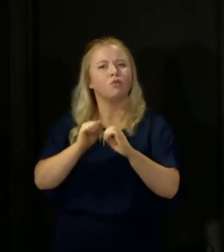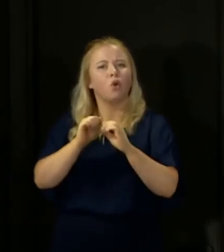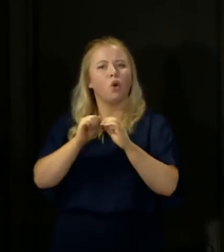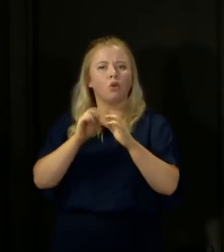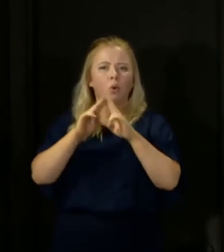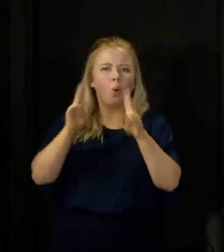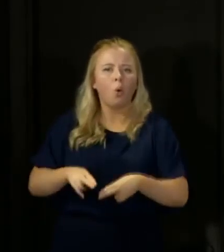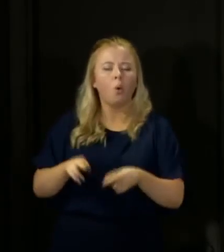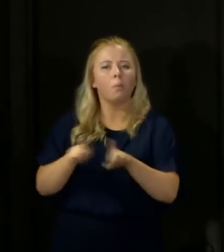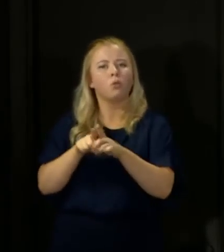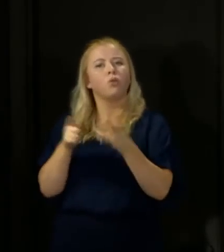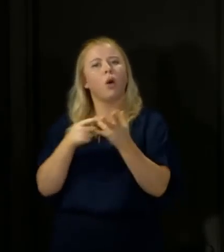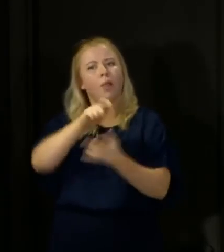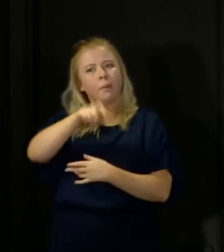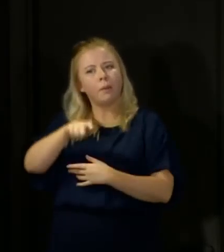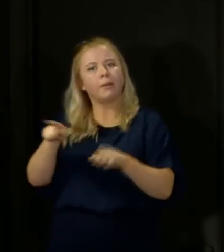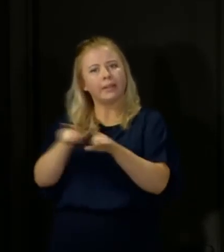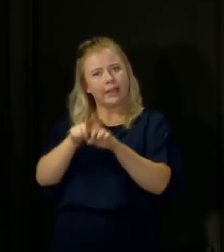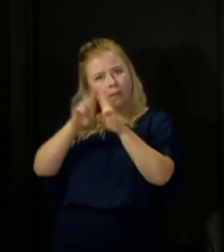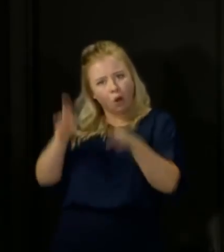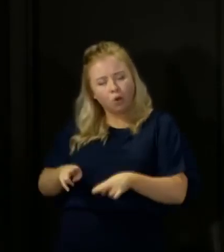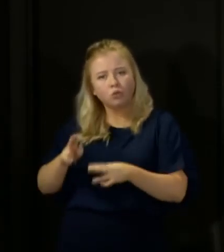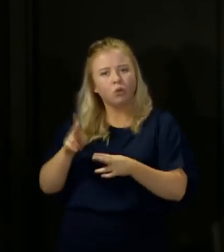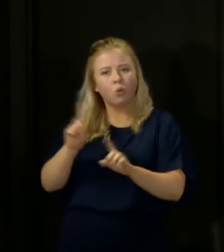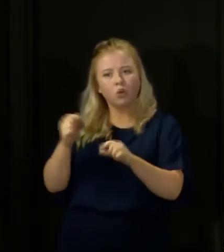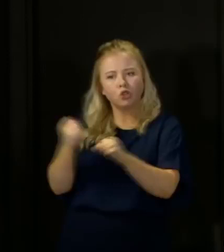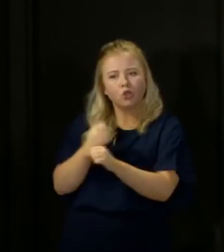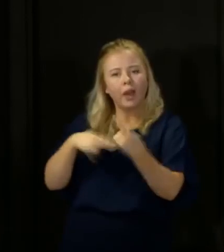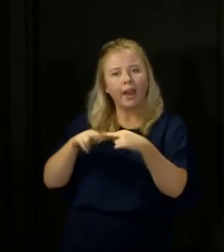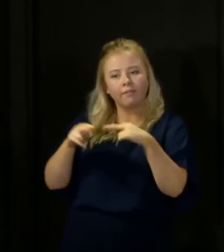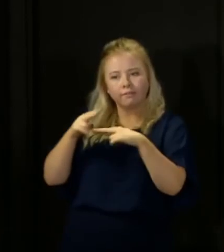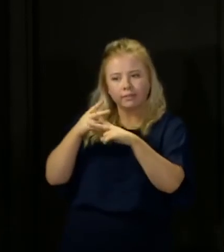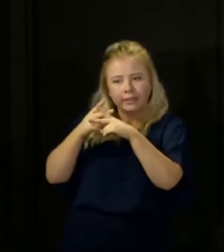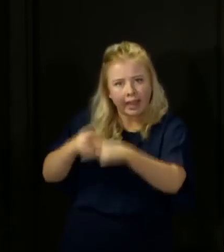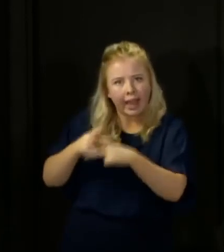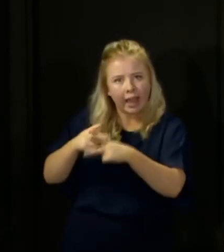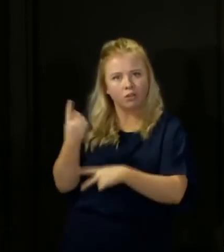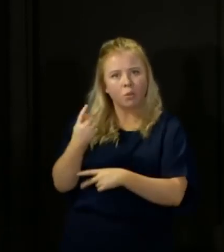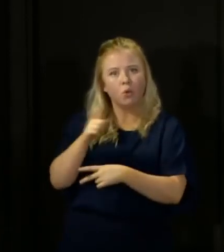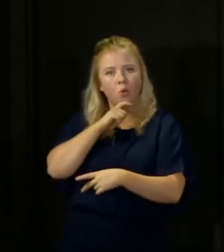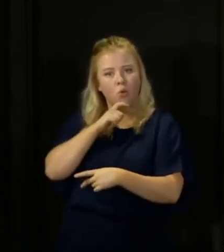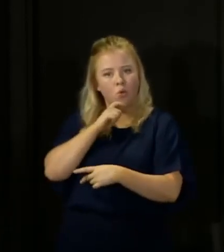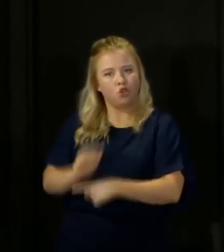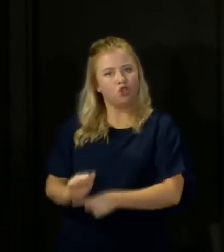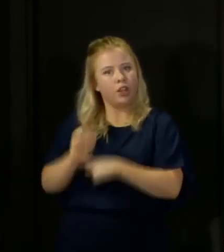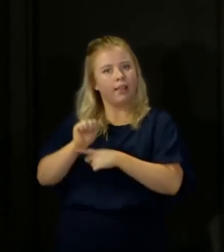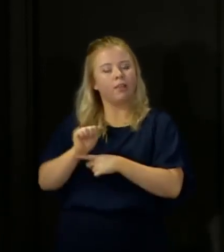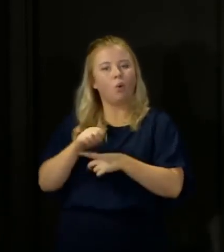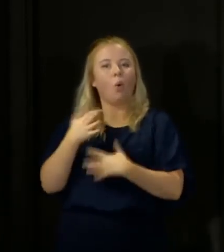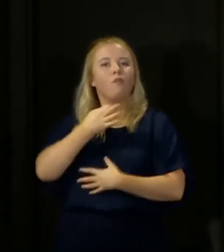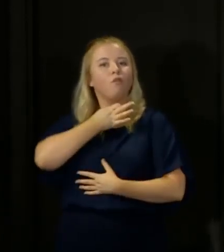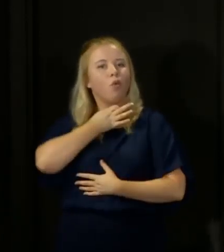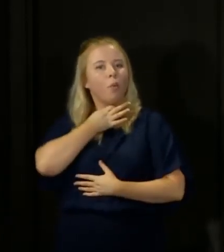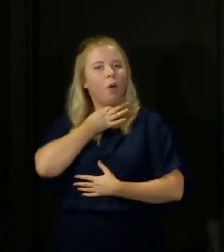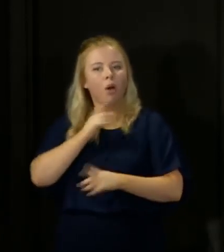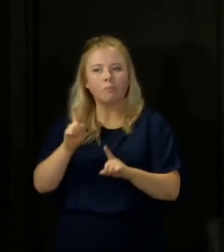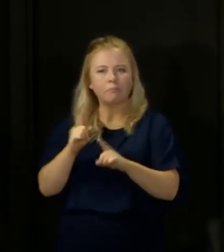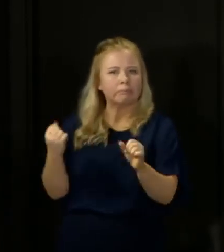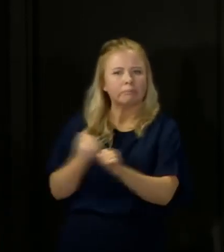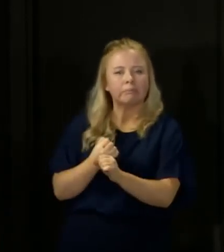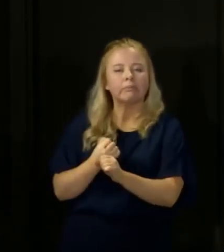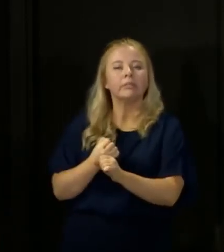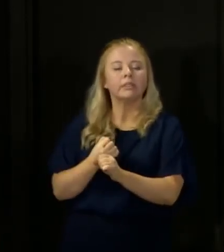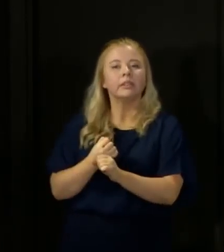other people in your household, what to do if you care for someone who is shielding or clinically vulnerable, and what to do if you need help